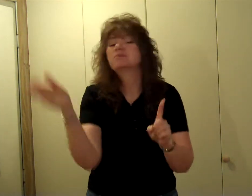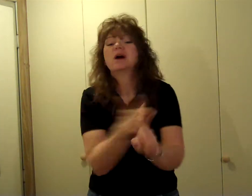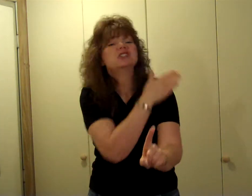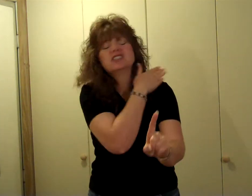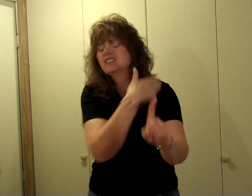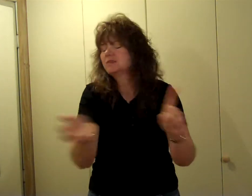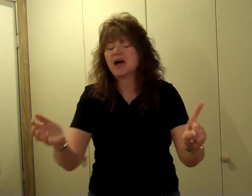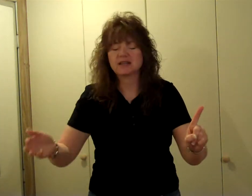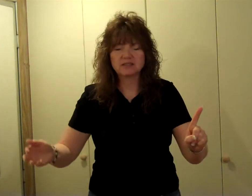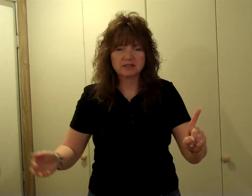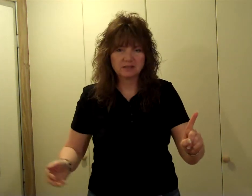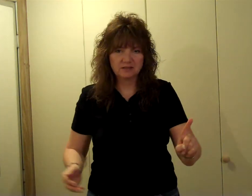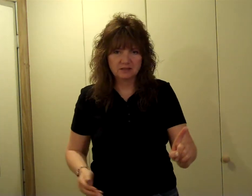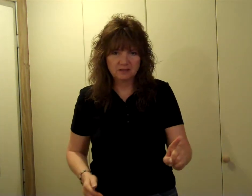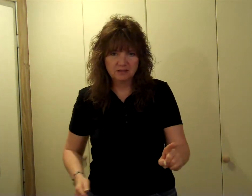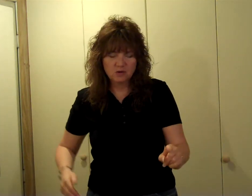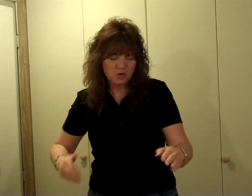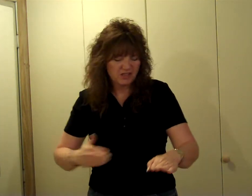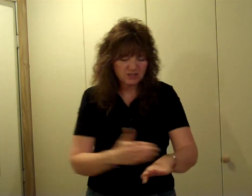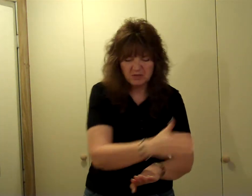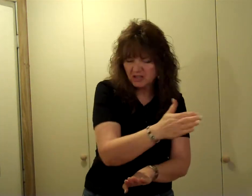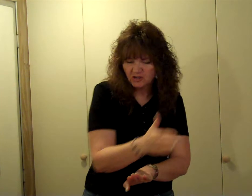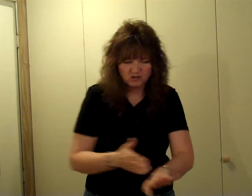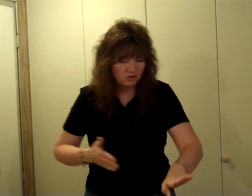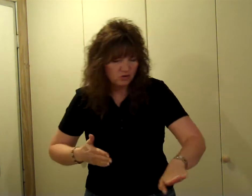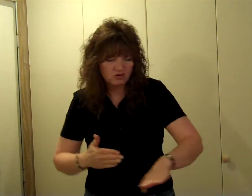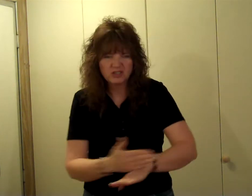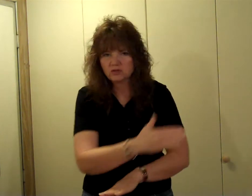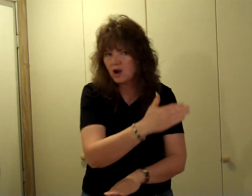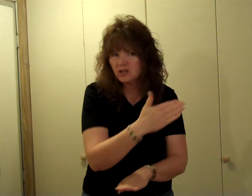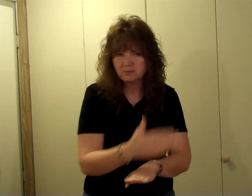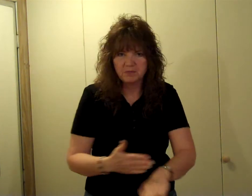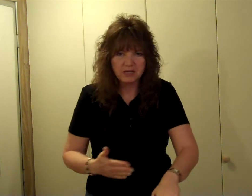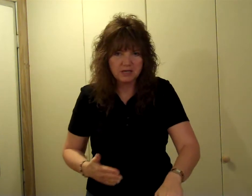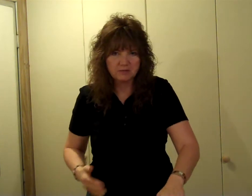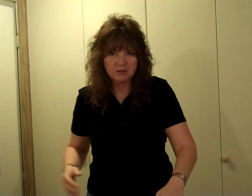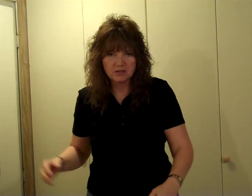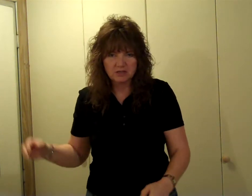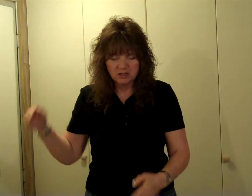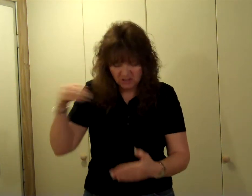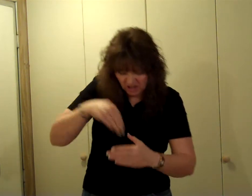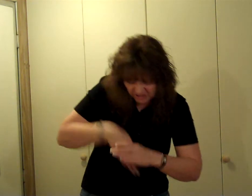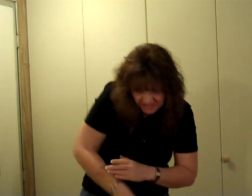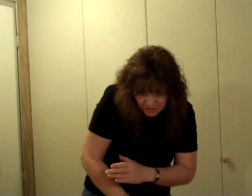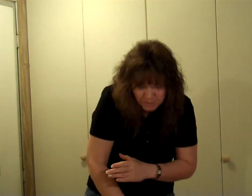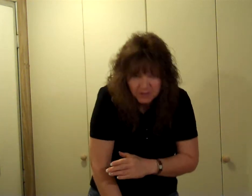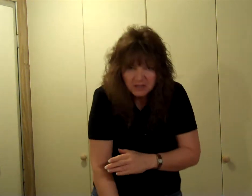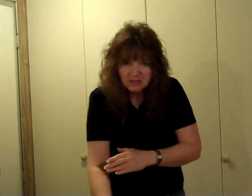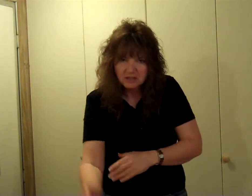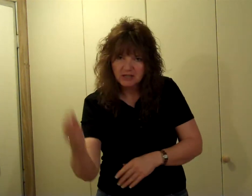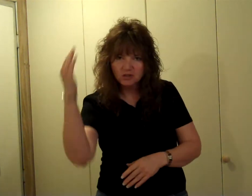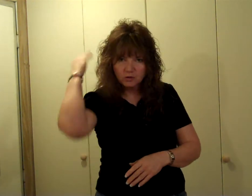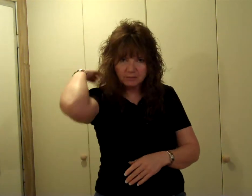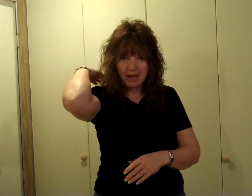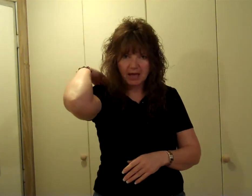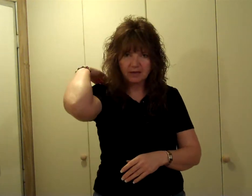punched and smacked. While the splendors from the crisscross feet, dunked him into his back.